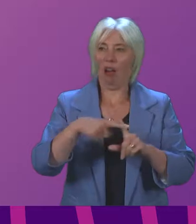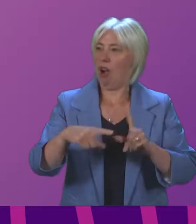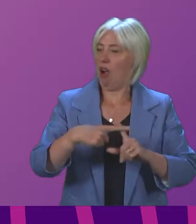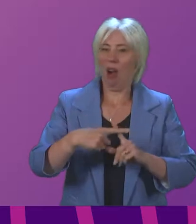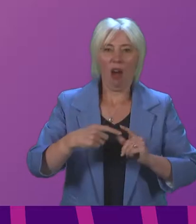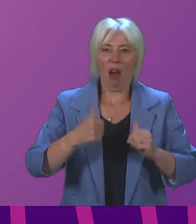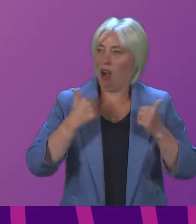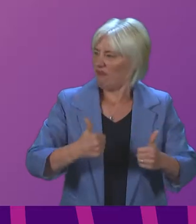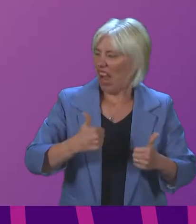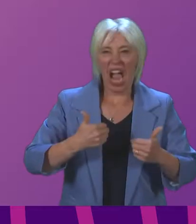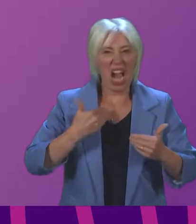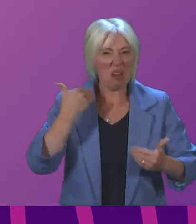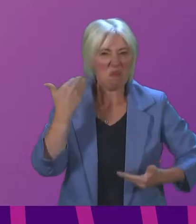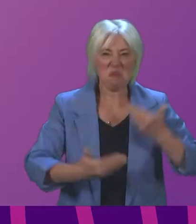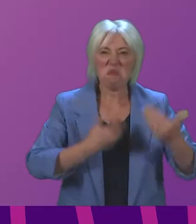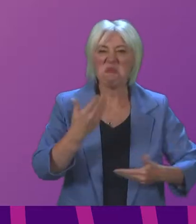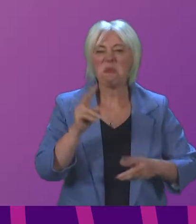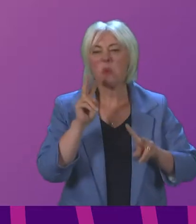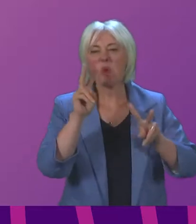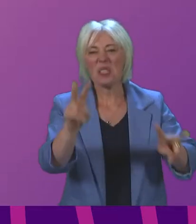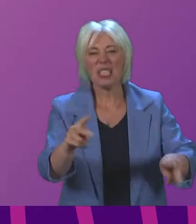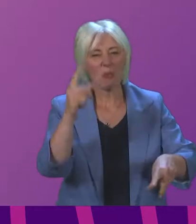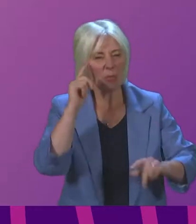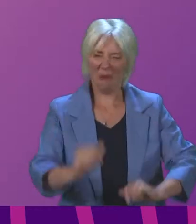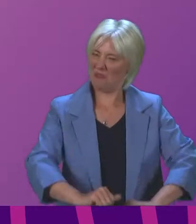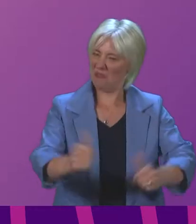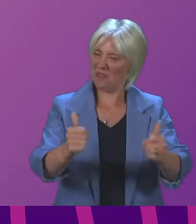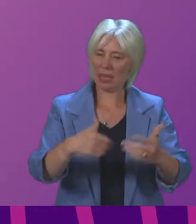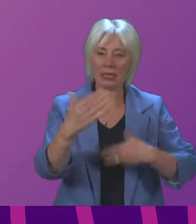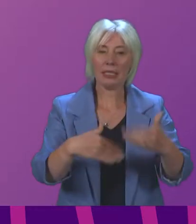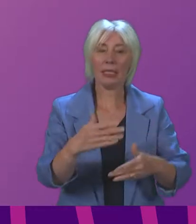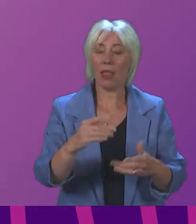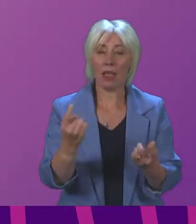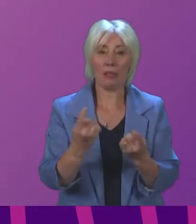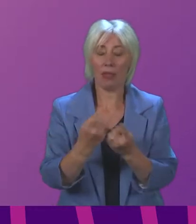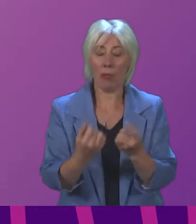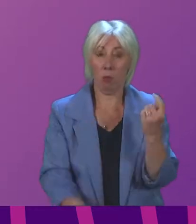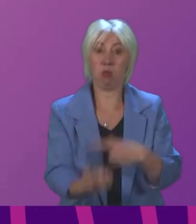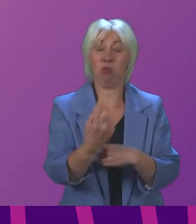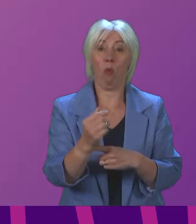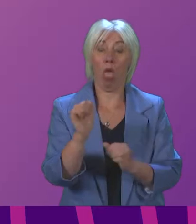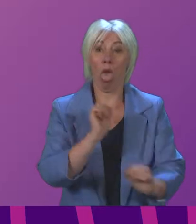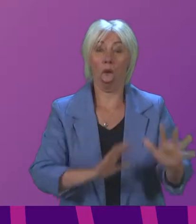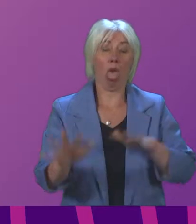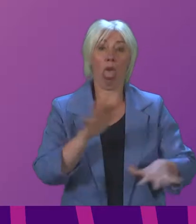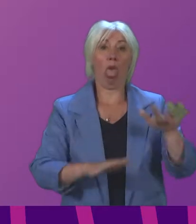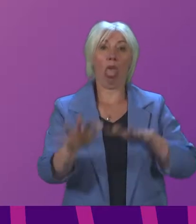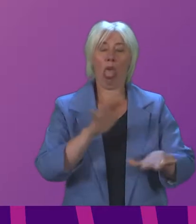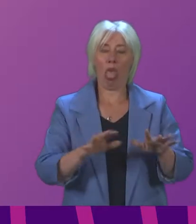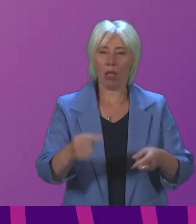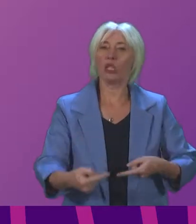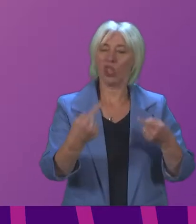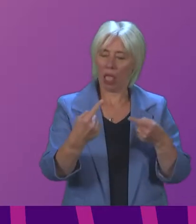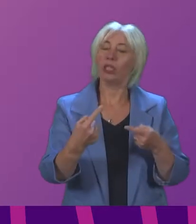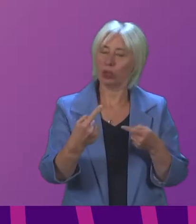what was the situation that lay ahead of us only to find a development comes along to challenge us indeed